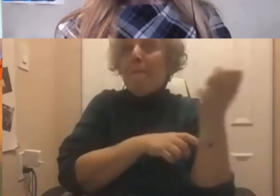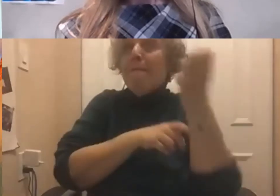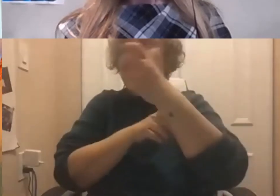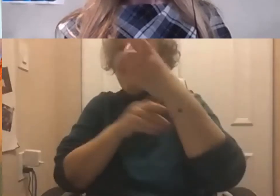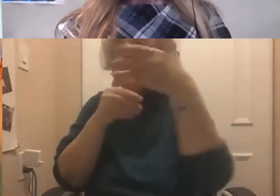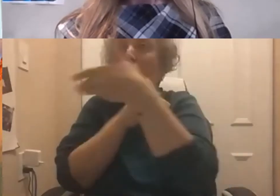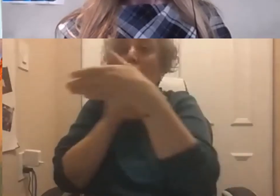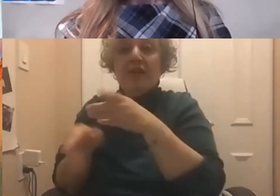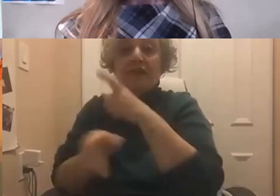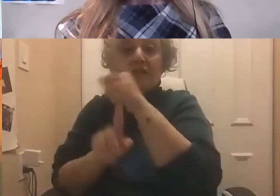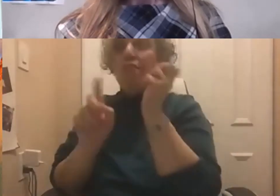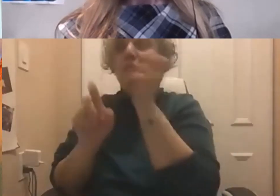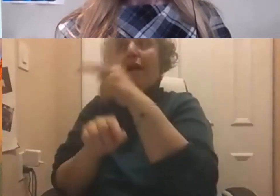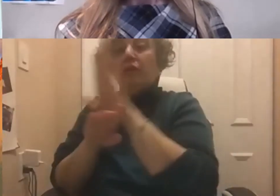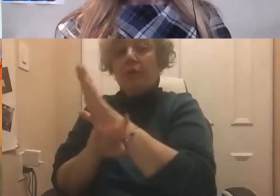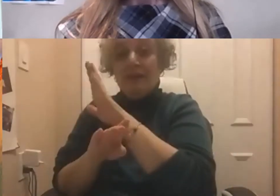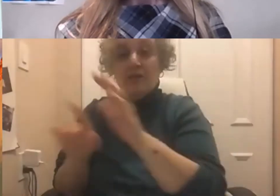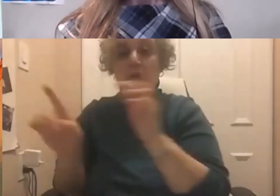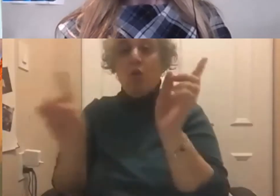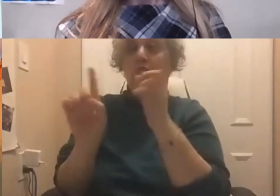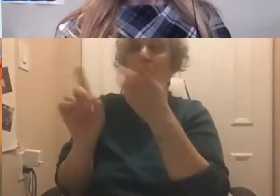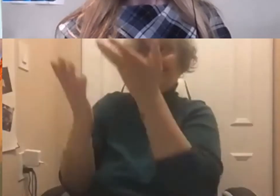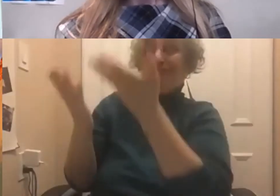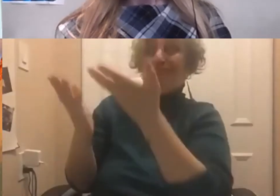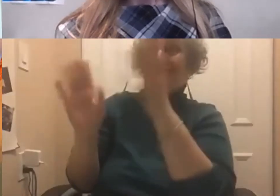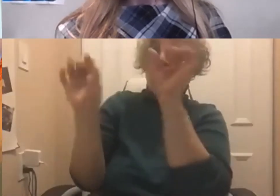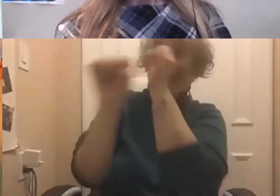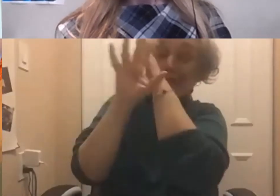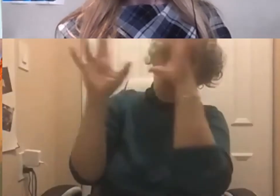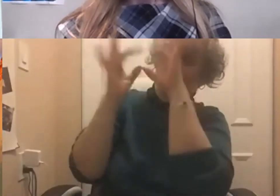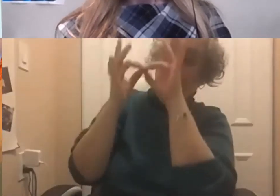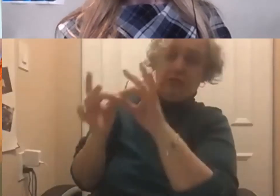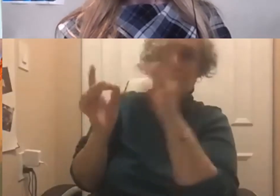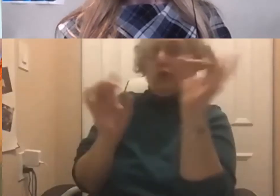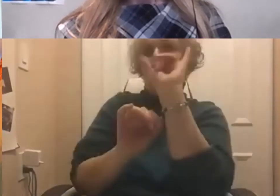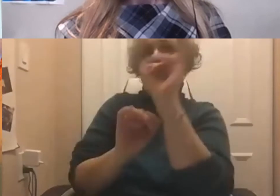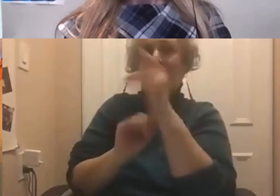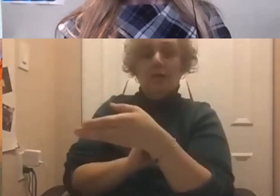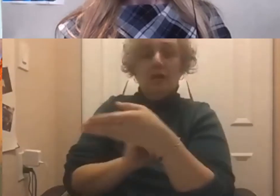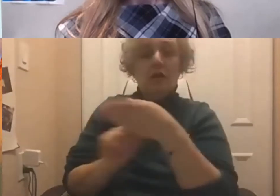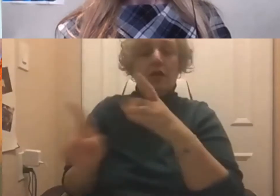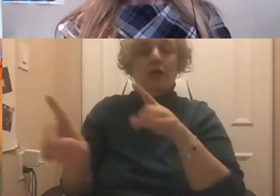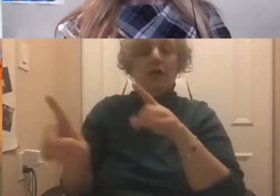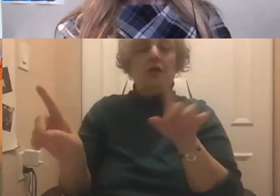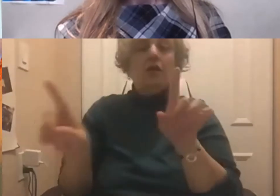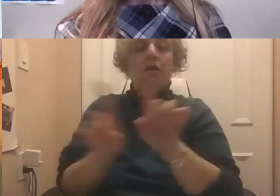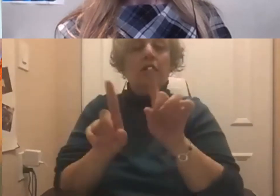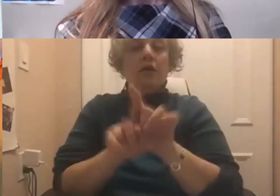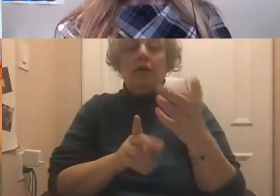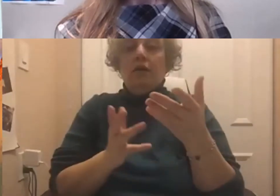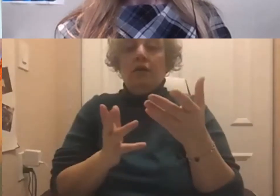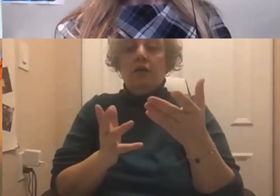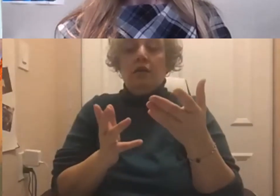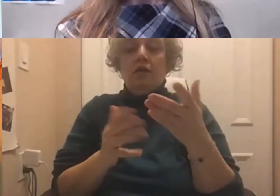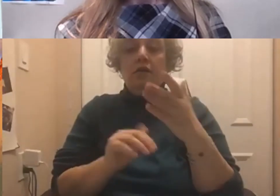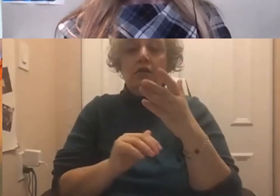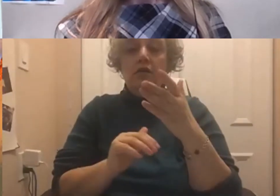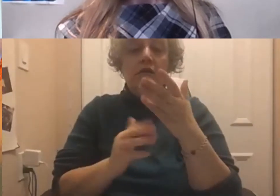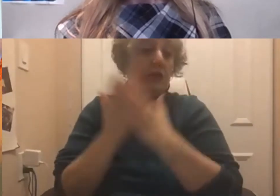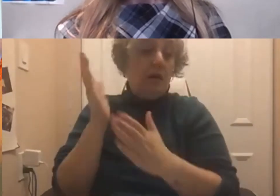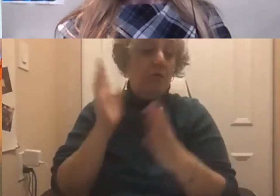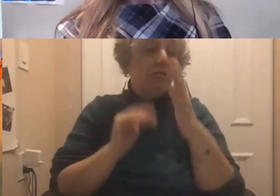whatever that looks like, and somebody who's more comfortable at home